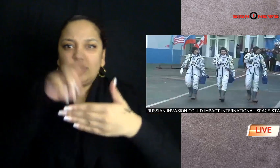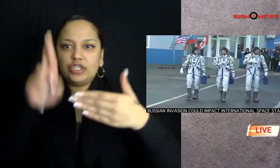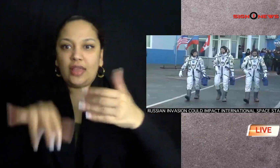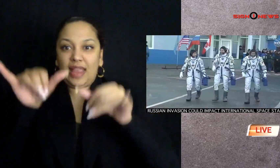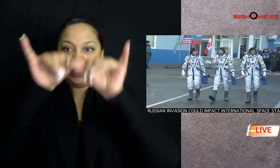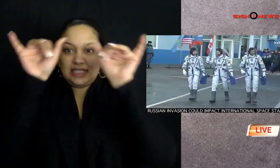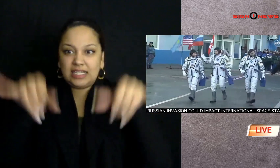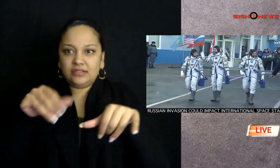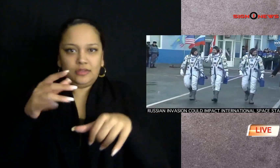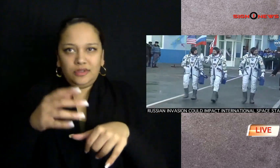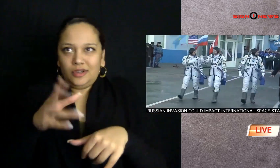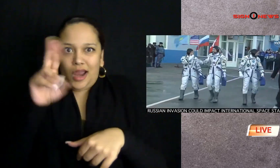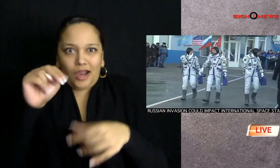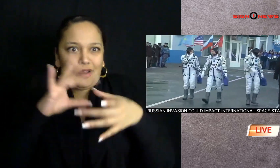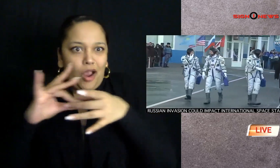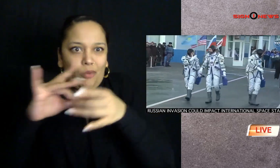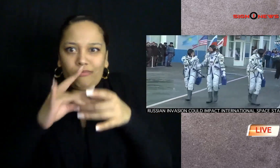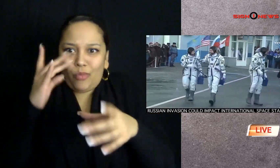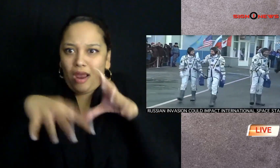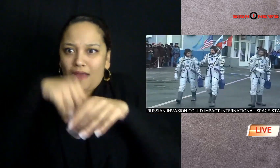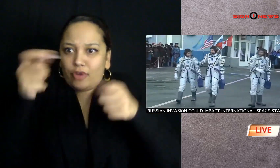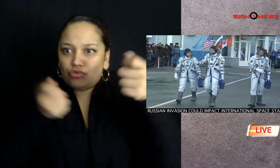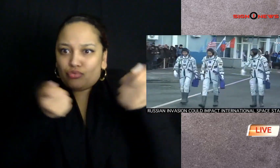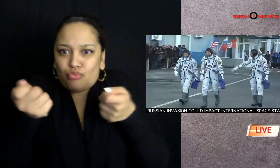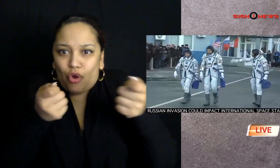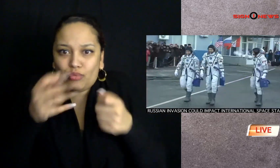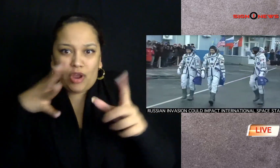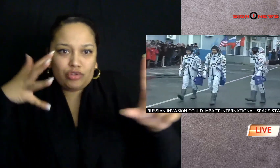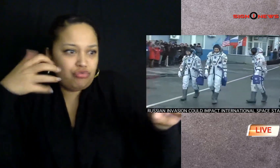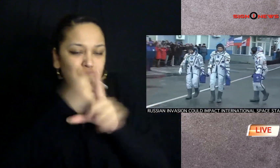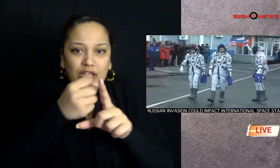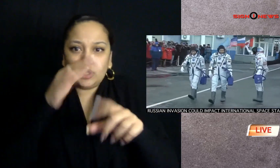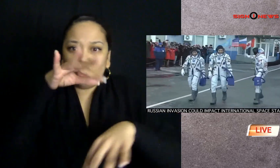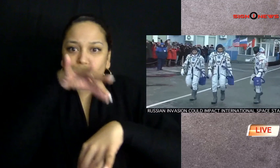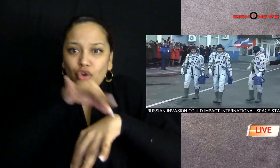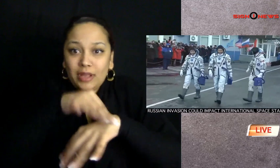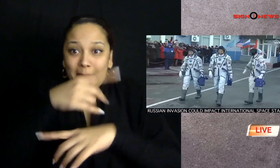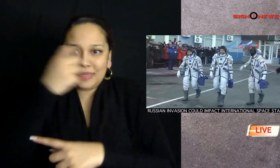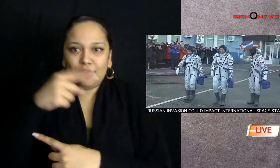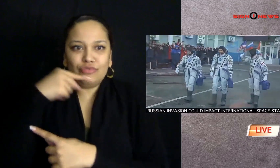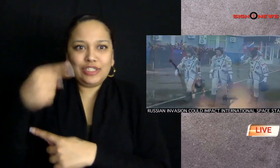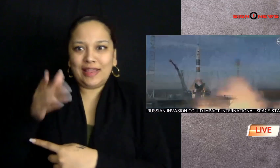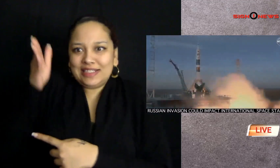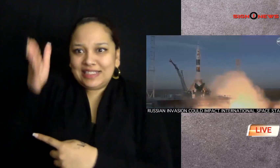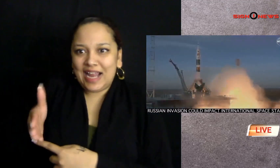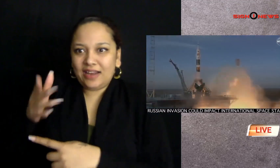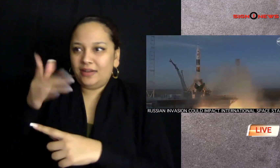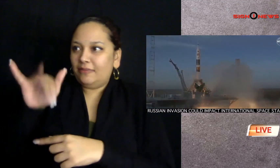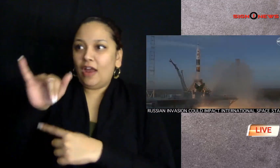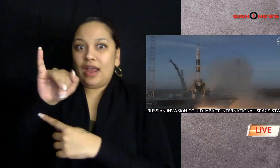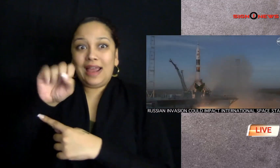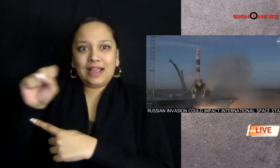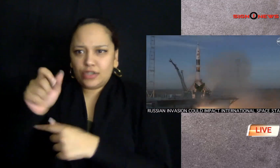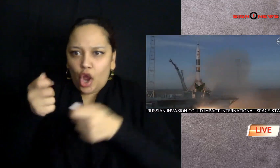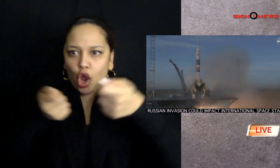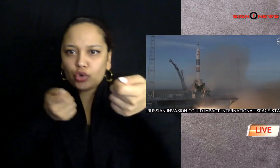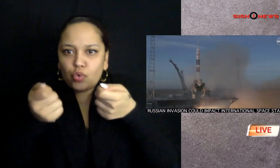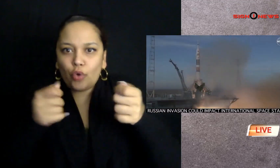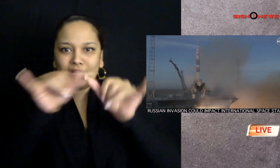the astronauts resulting in the station going into an uncontrolled de-orbit and crashing